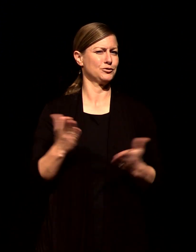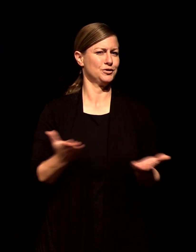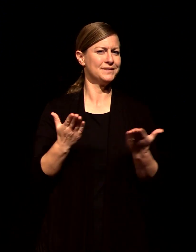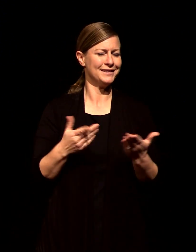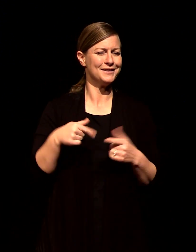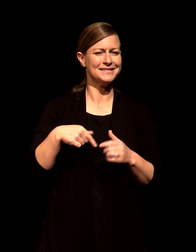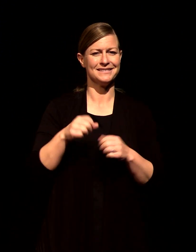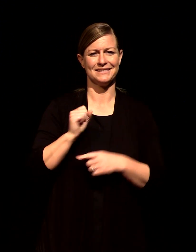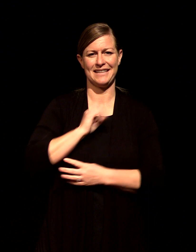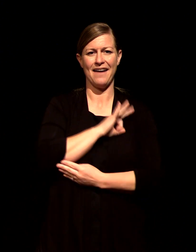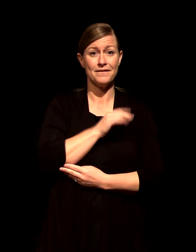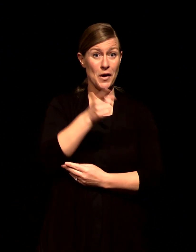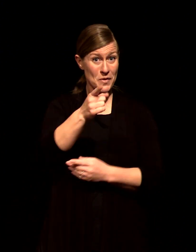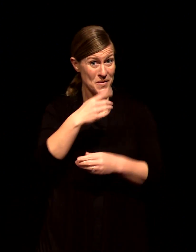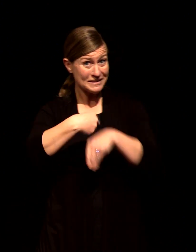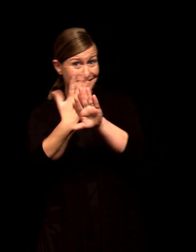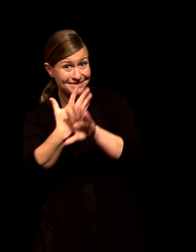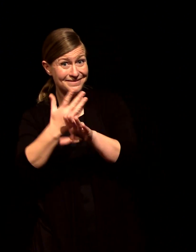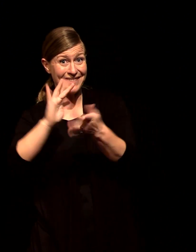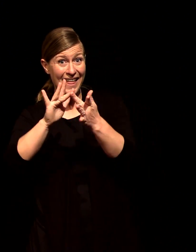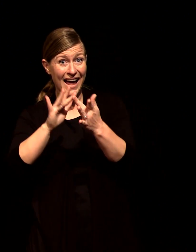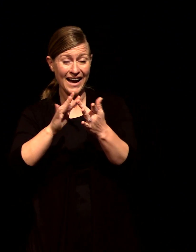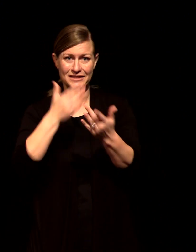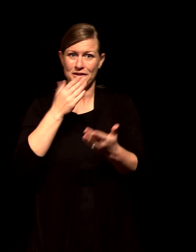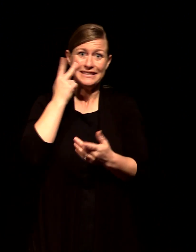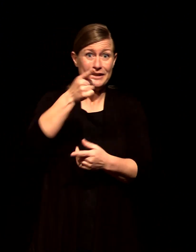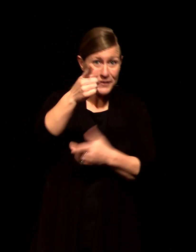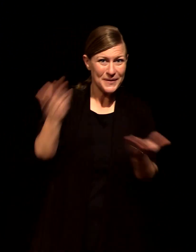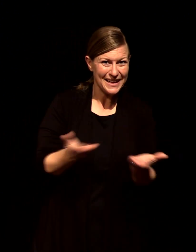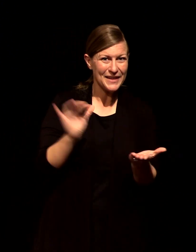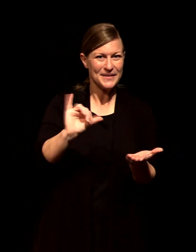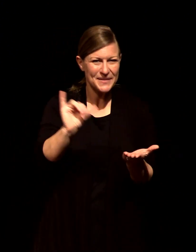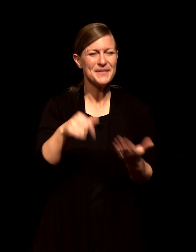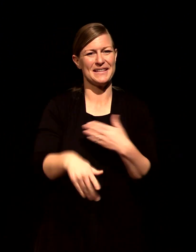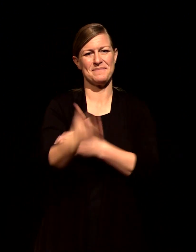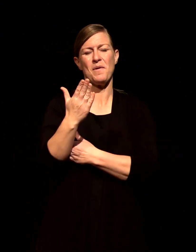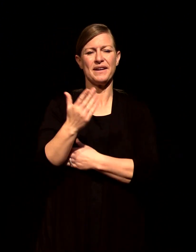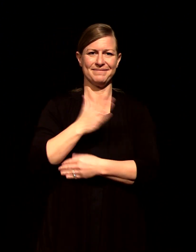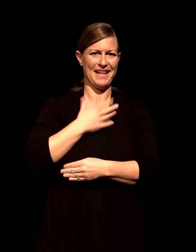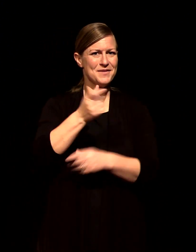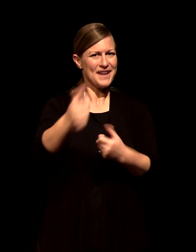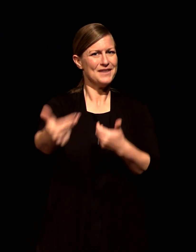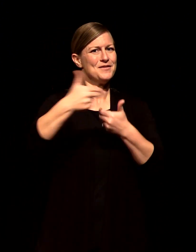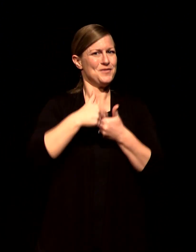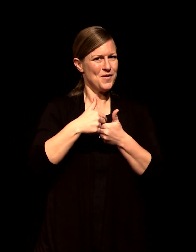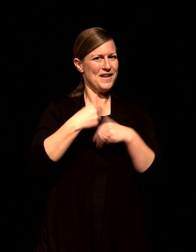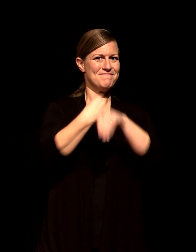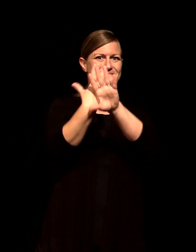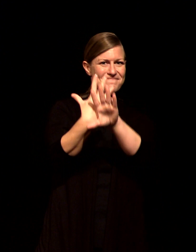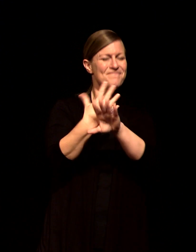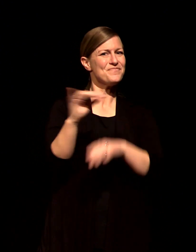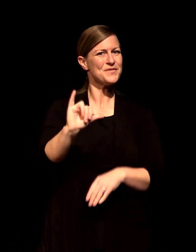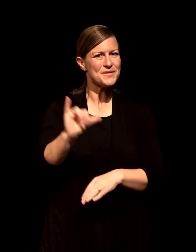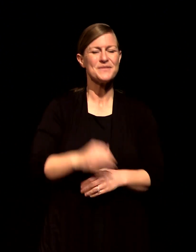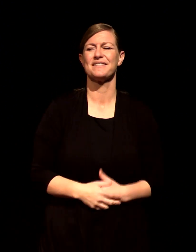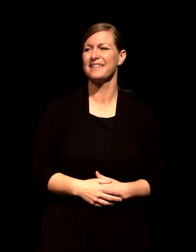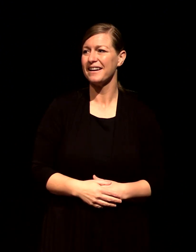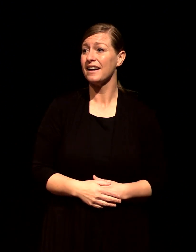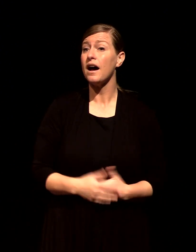us online it's good to see you here this morning so glad that you can join us that way as well and at Salem Alliance